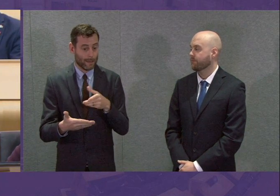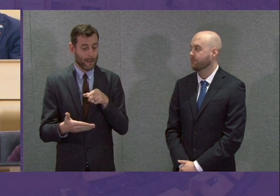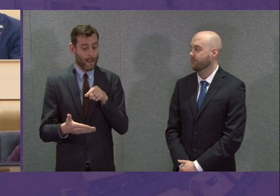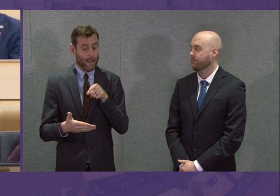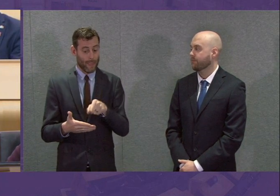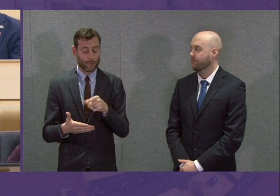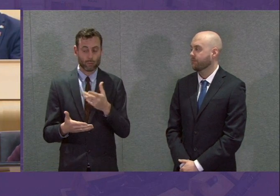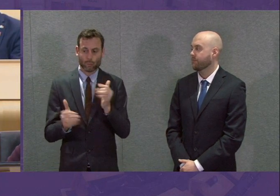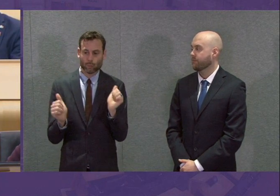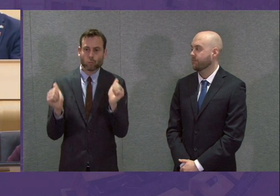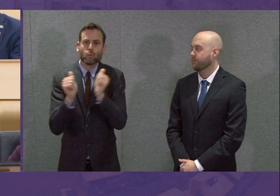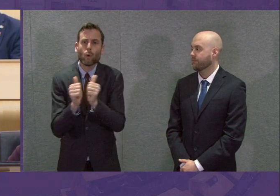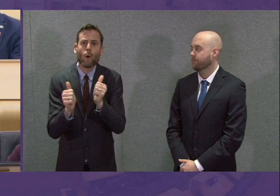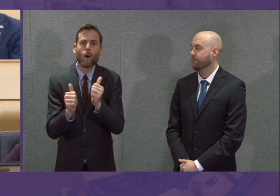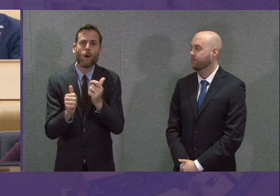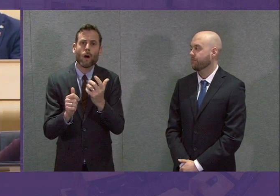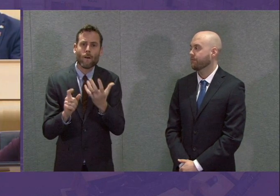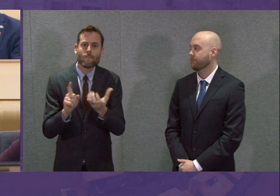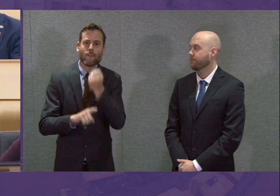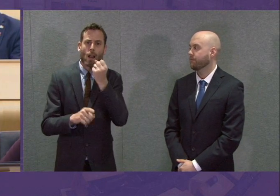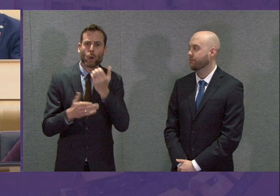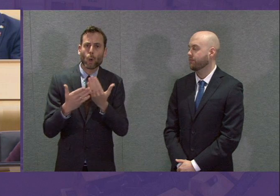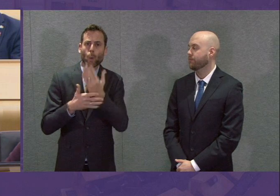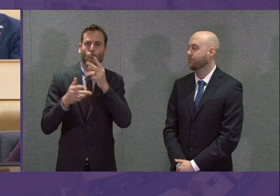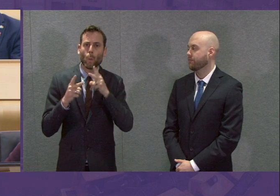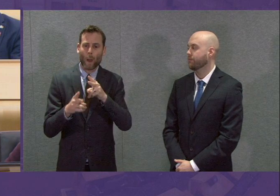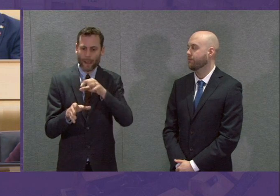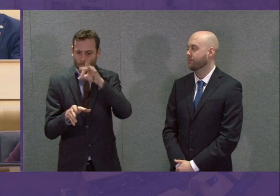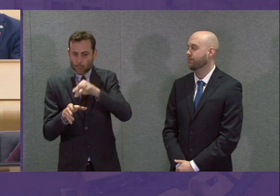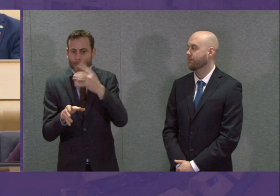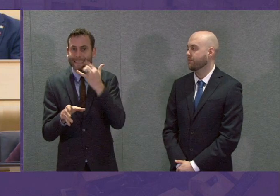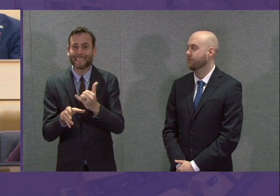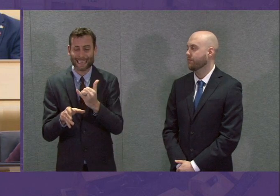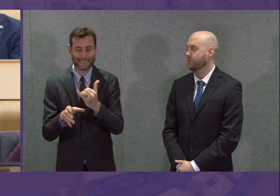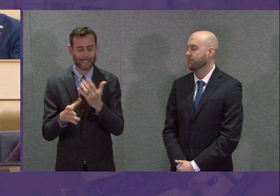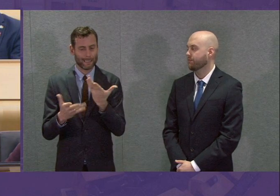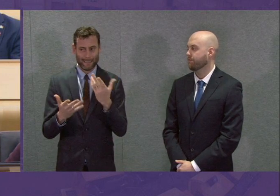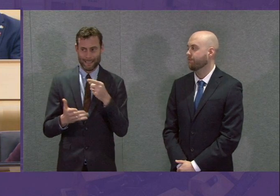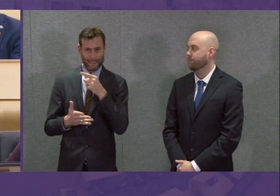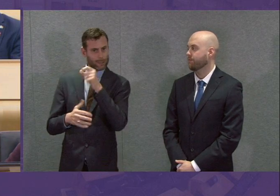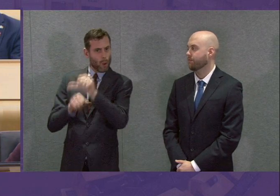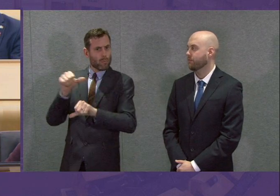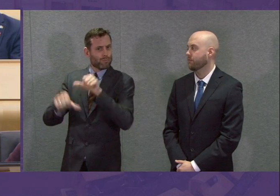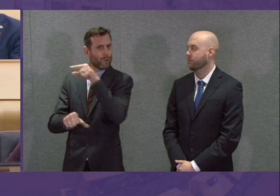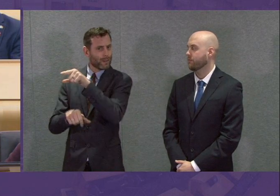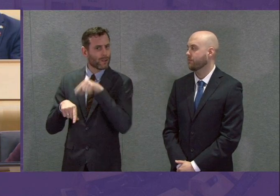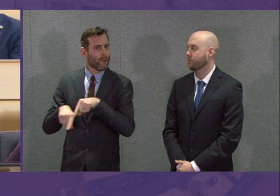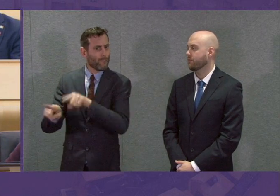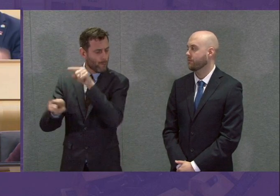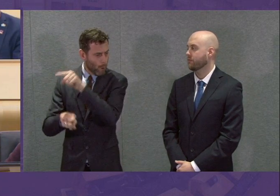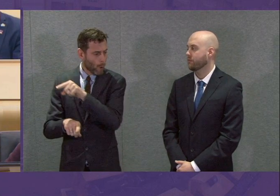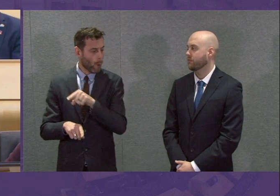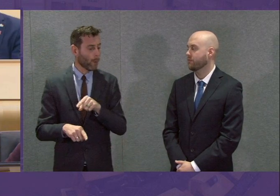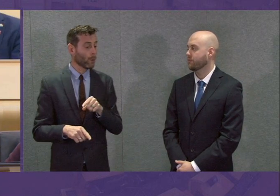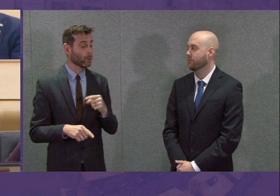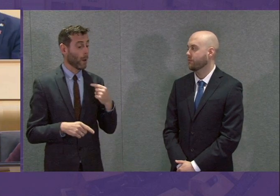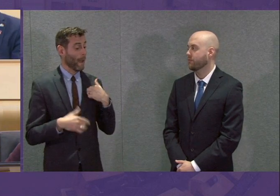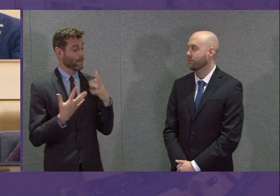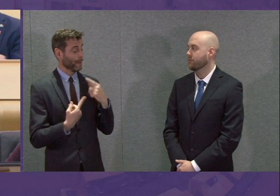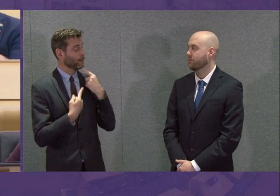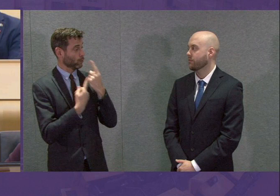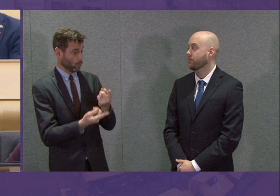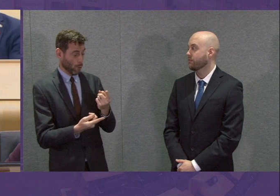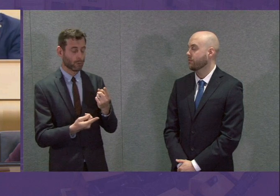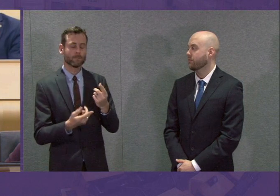produce new kinds of approaches like that. On the issue of testing, I've set out, firstly, that it is